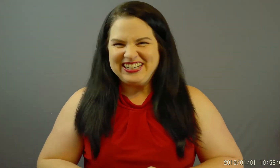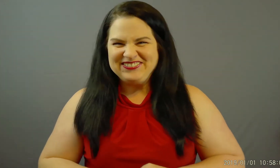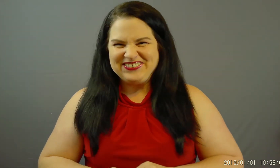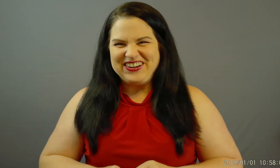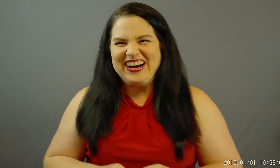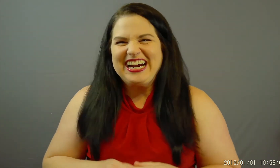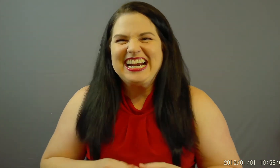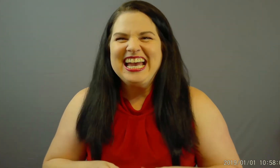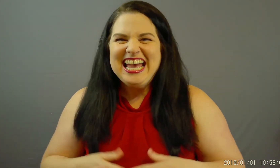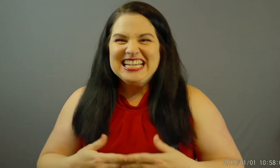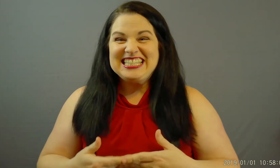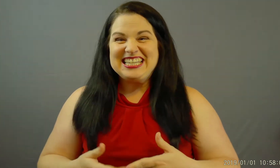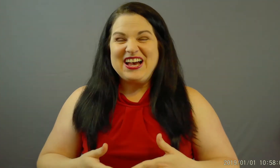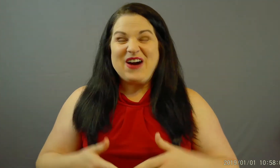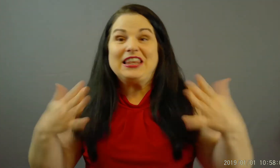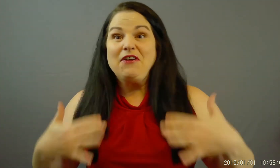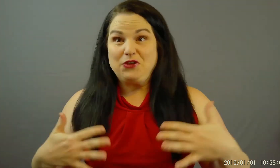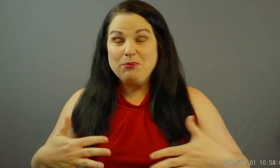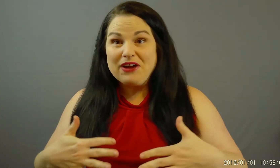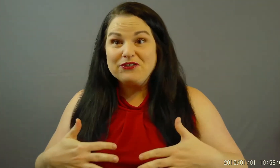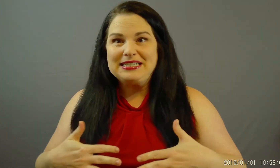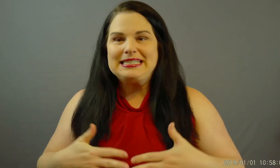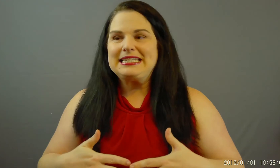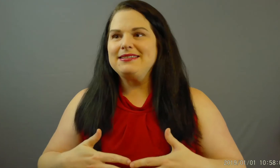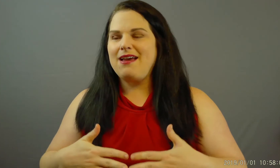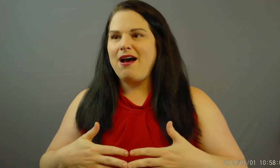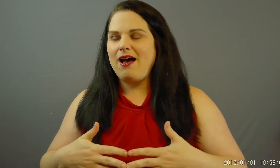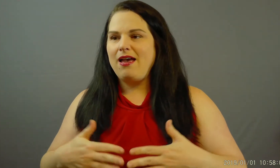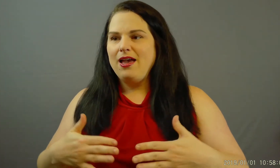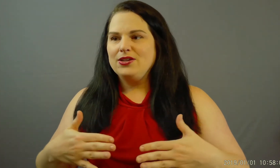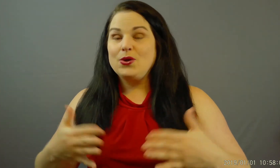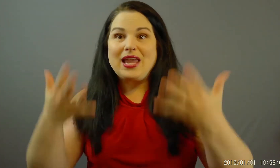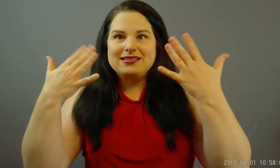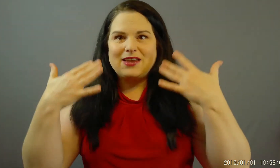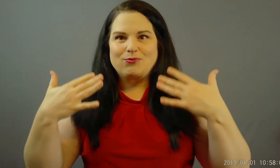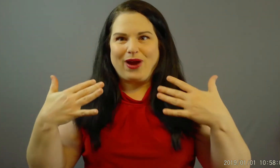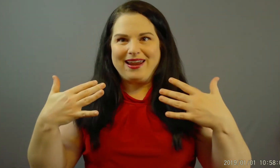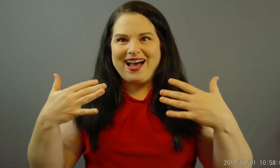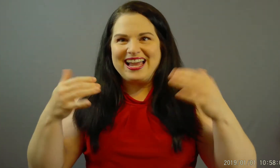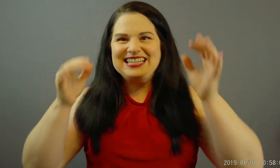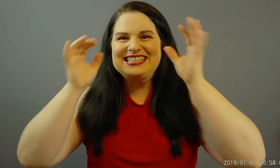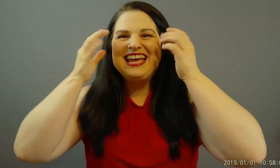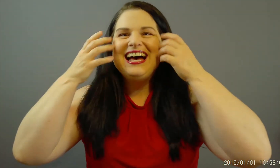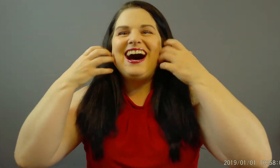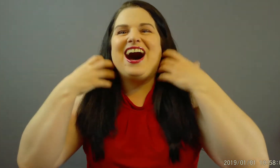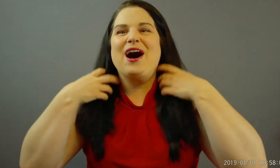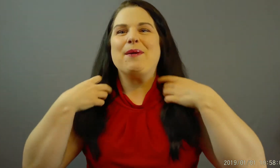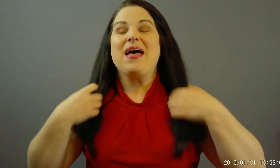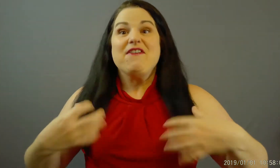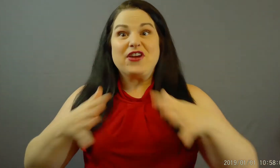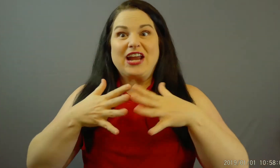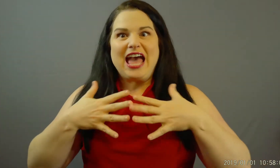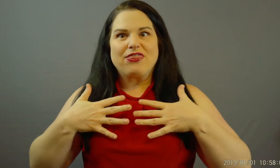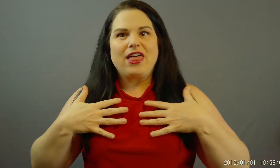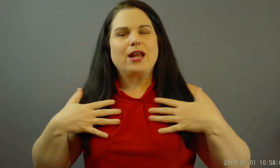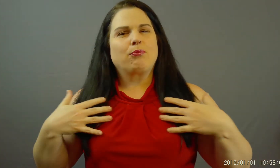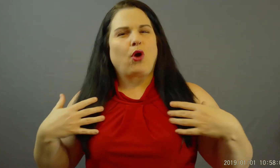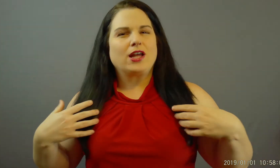for. So, a few preferences, so he has to have bright eyes, very athletic, broad